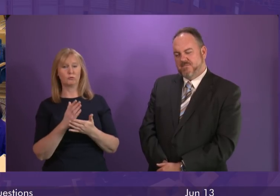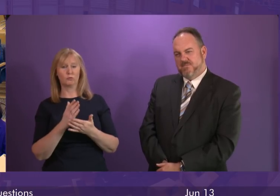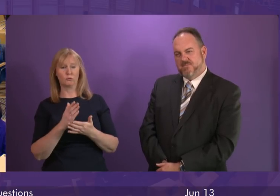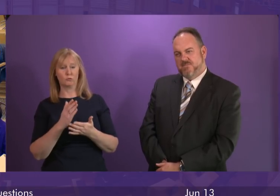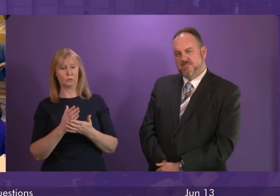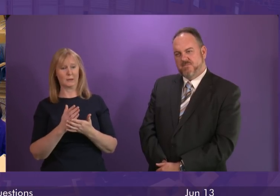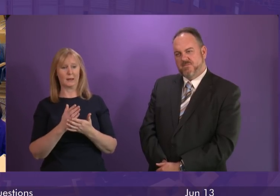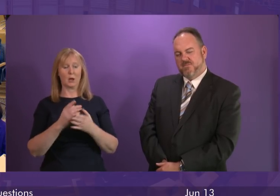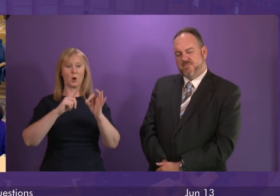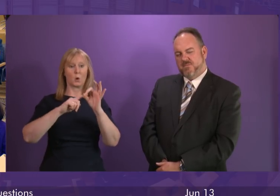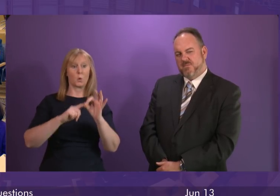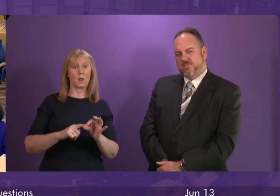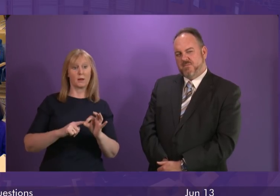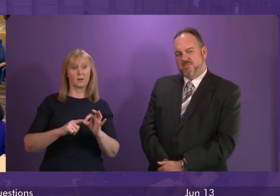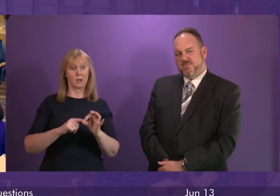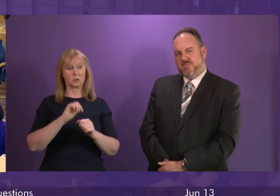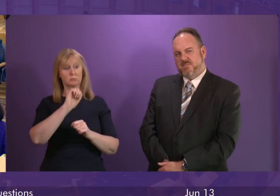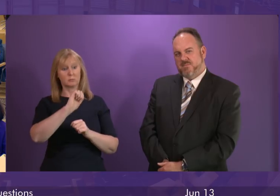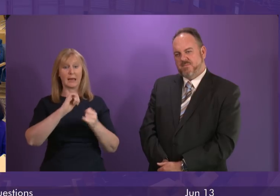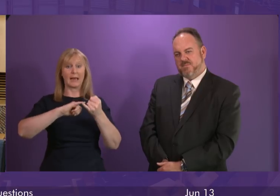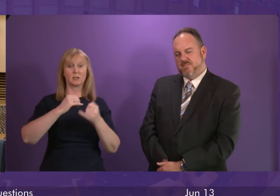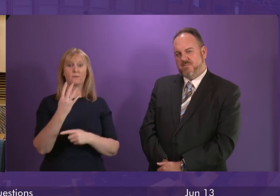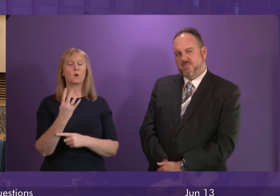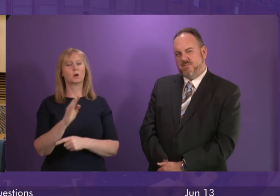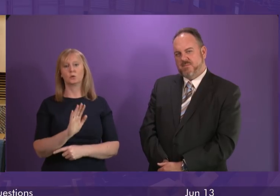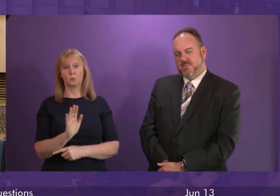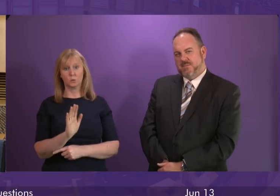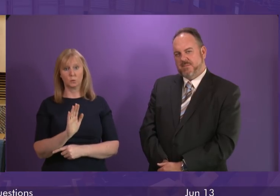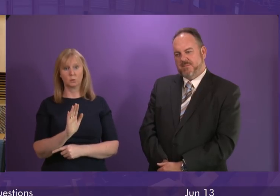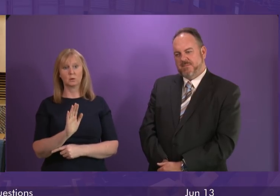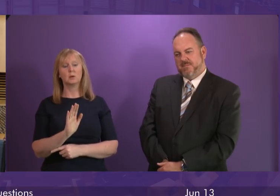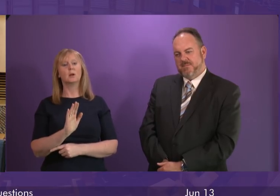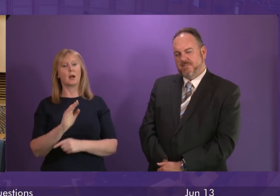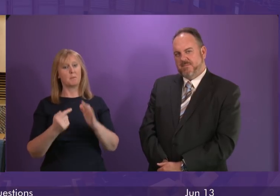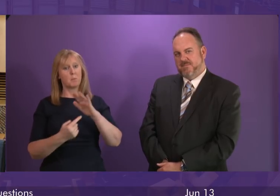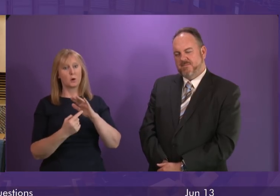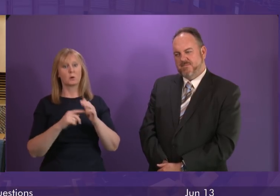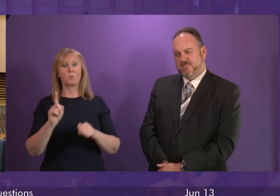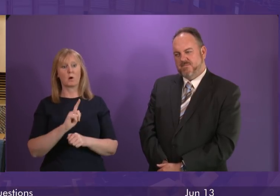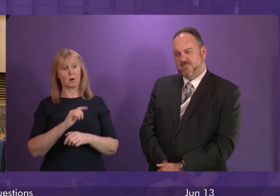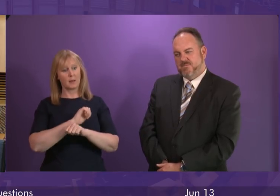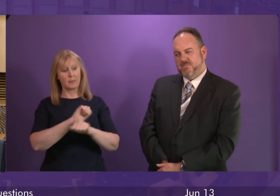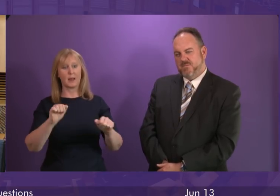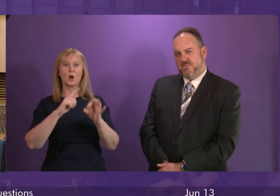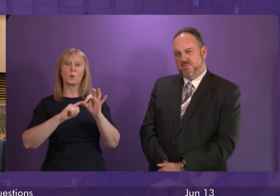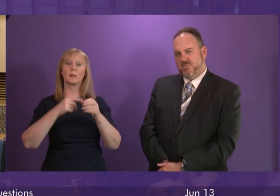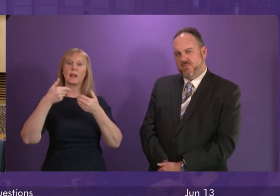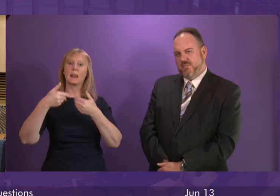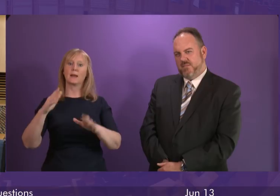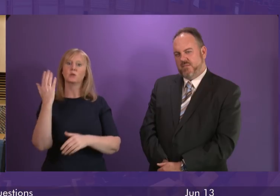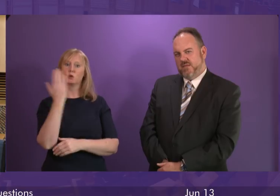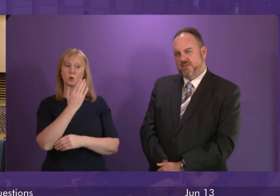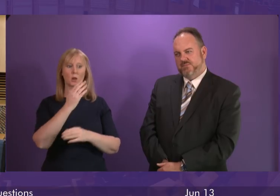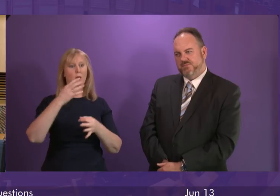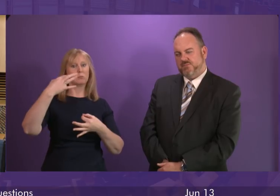matter of the qualifications that young people take in S4. What matters are the qualifications young people leave school with, the